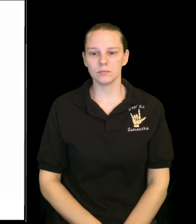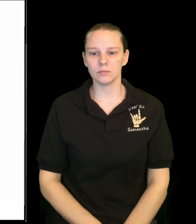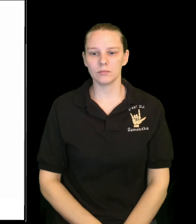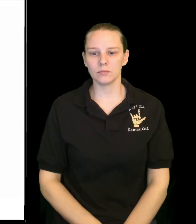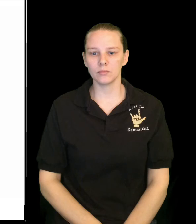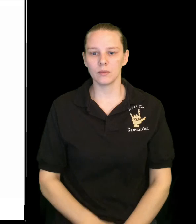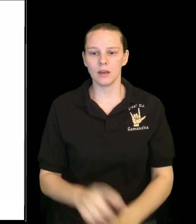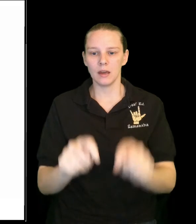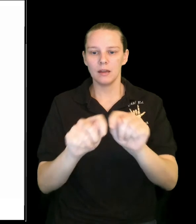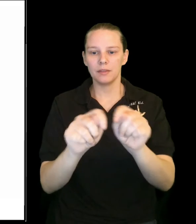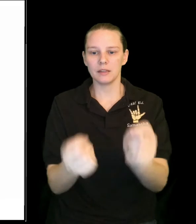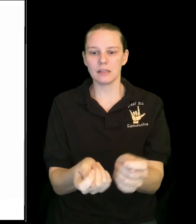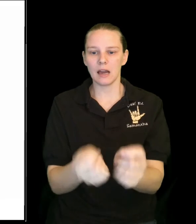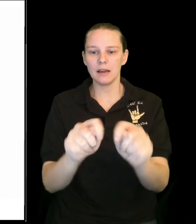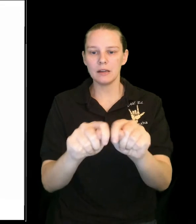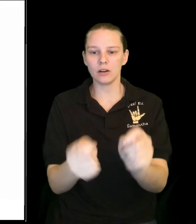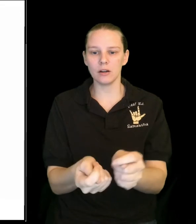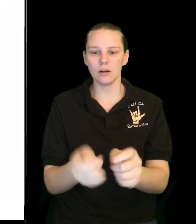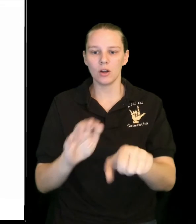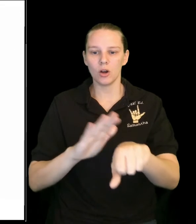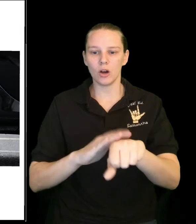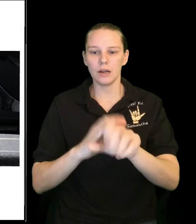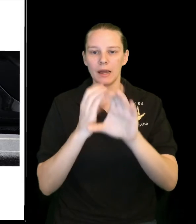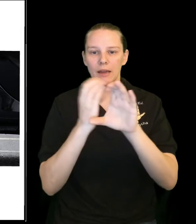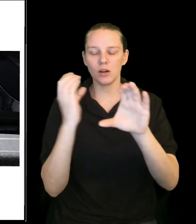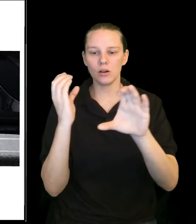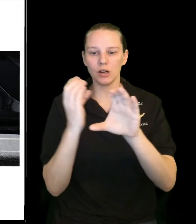The tire on a car.